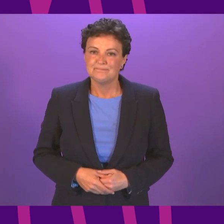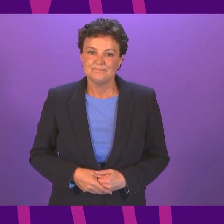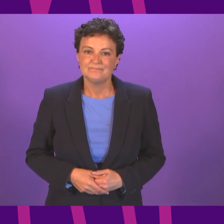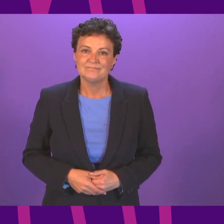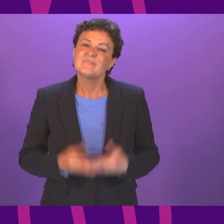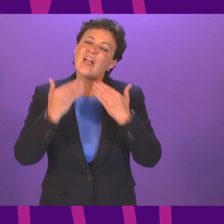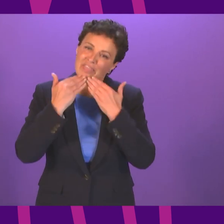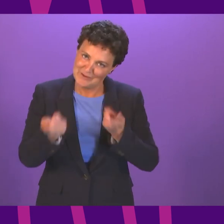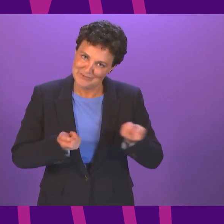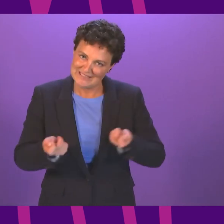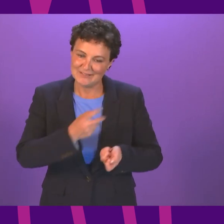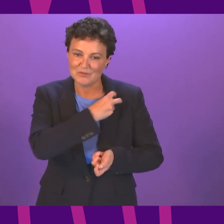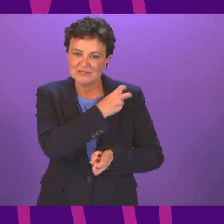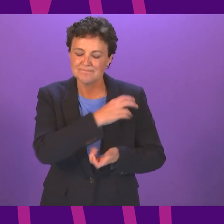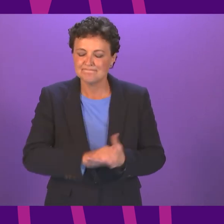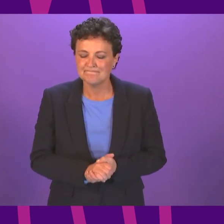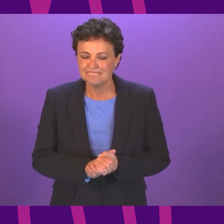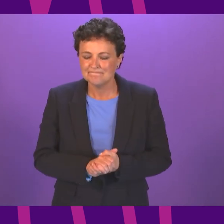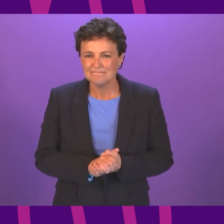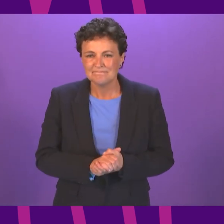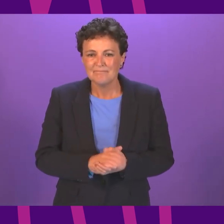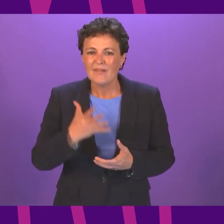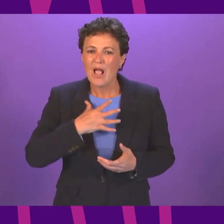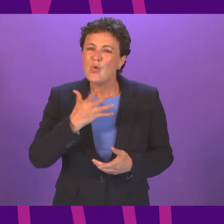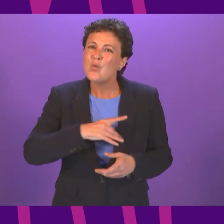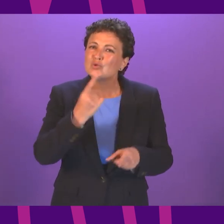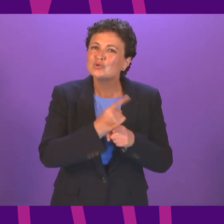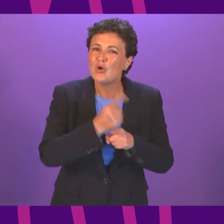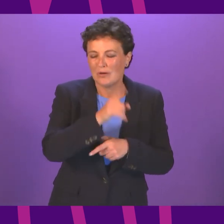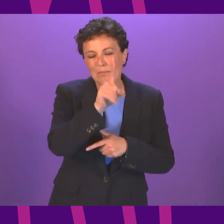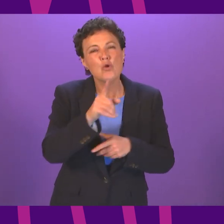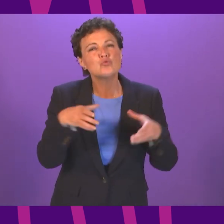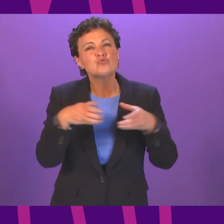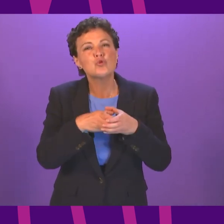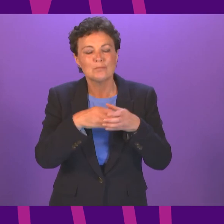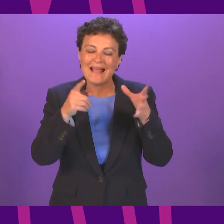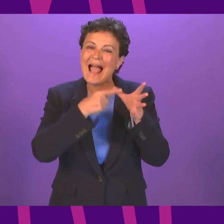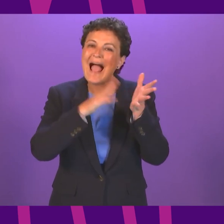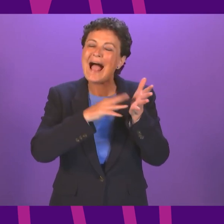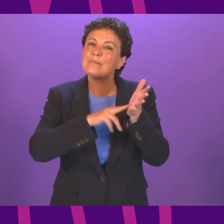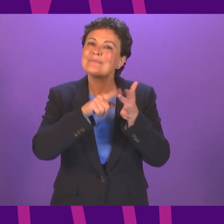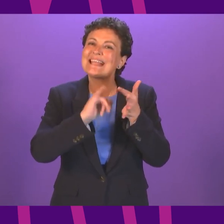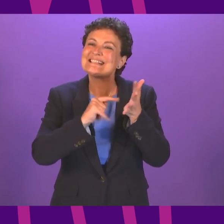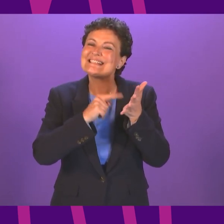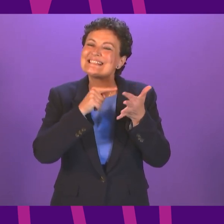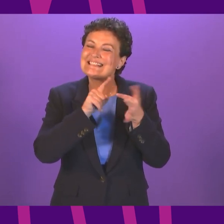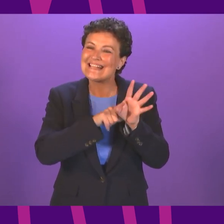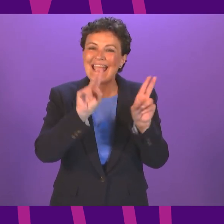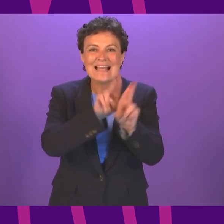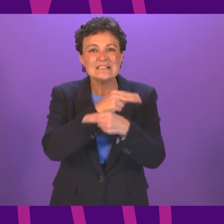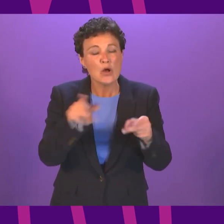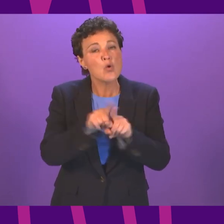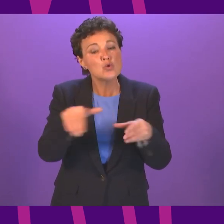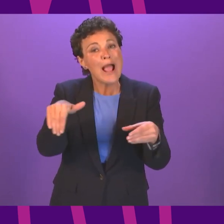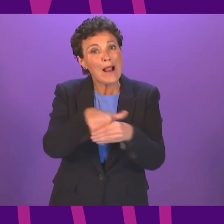Thank you, Presiding Officer. Regarding the bill, external groups such as Amnesty International and Inclusion Scotland have expressed